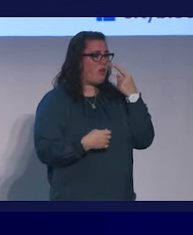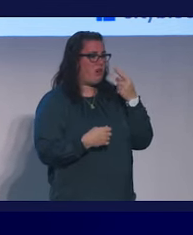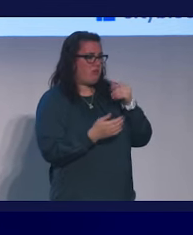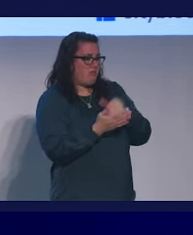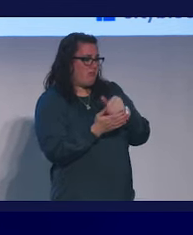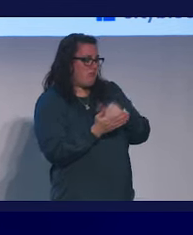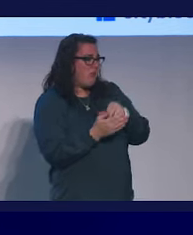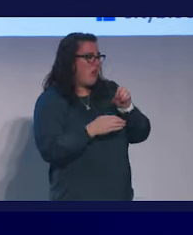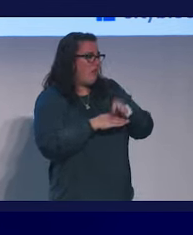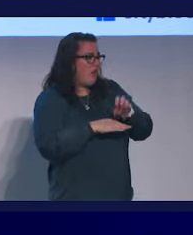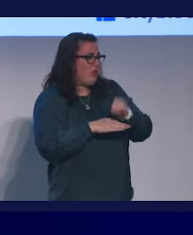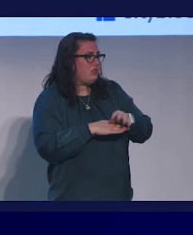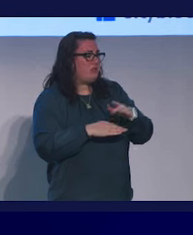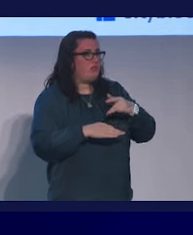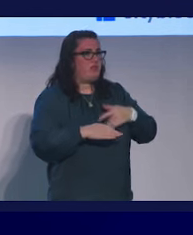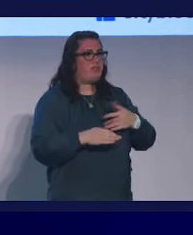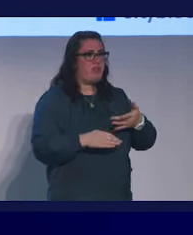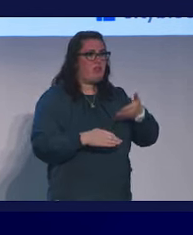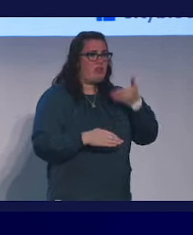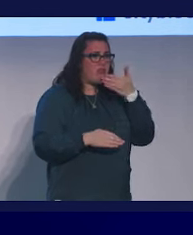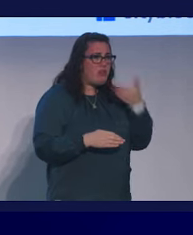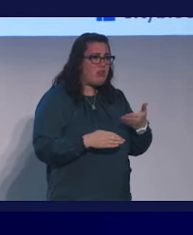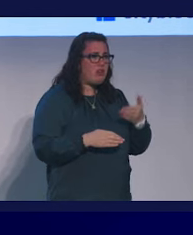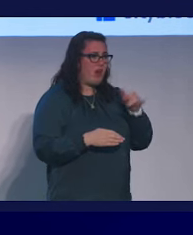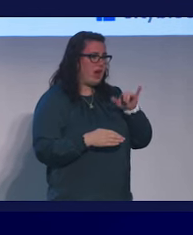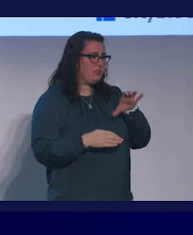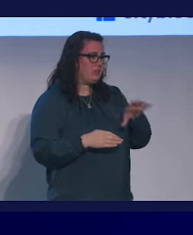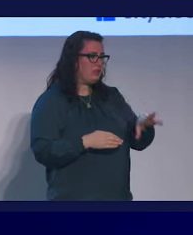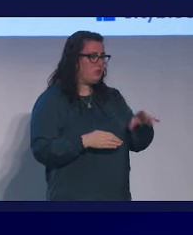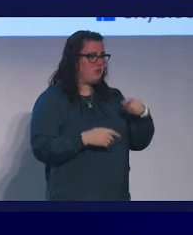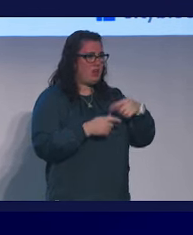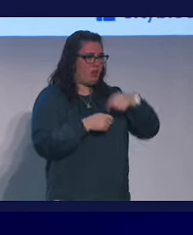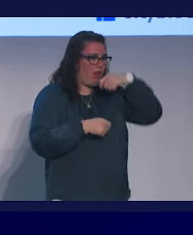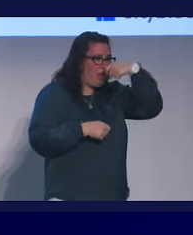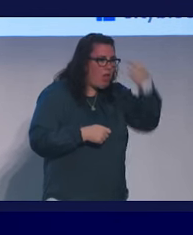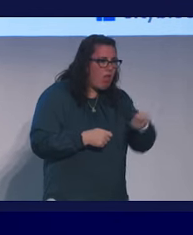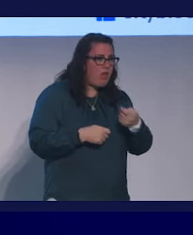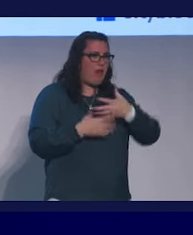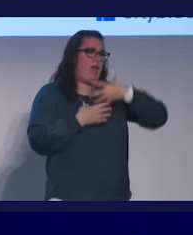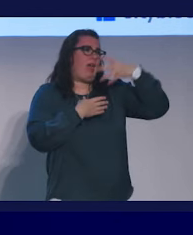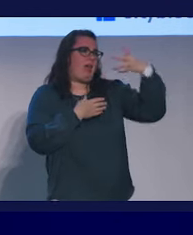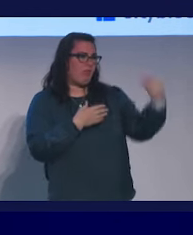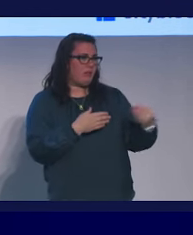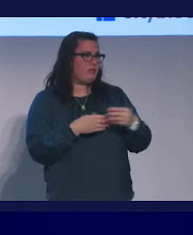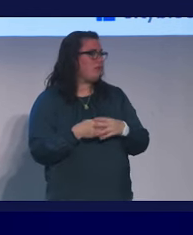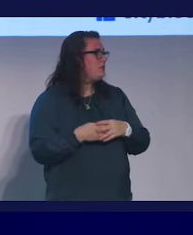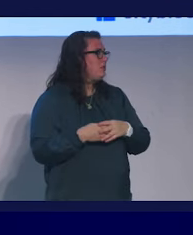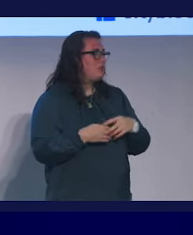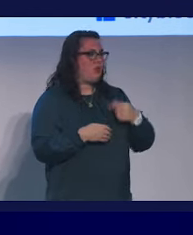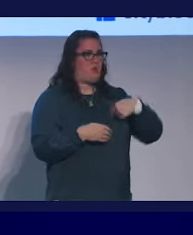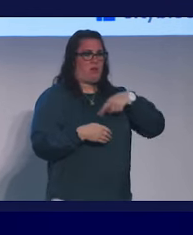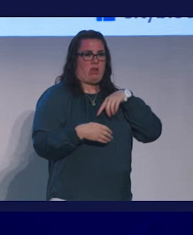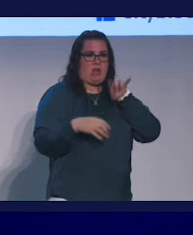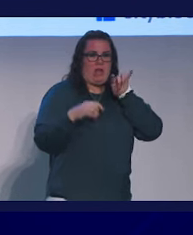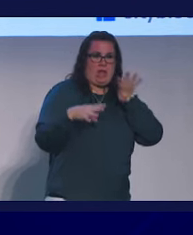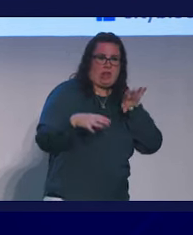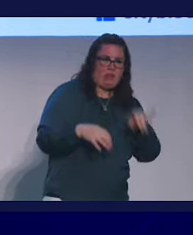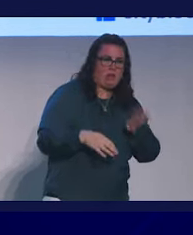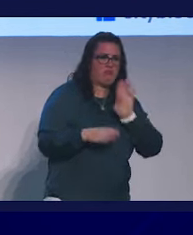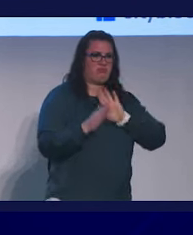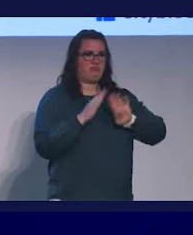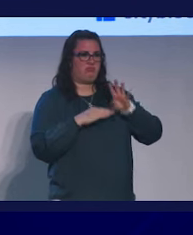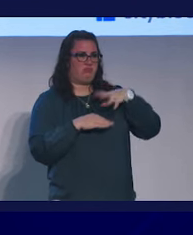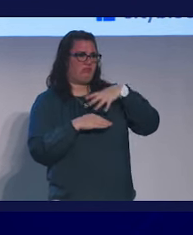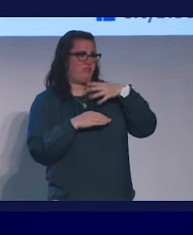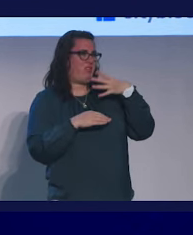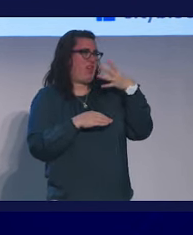On a number of occasions, she would feel well enough in the ICU. She would self-extubate, and she would leave. And gosh, we hated that. So frustrating when patients